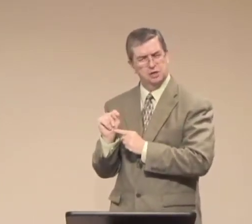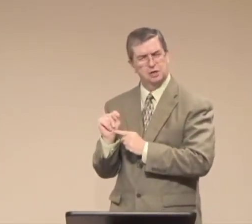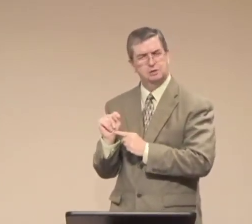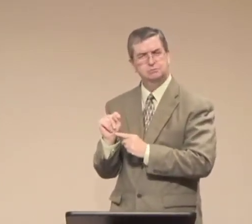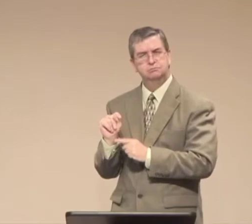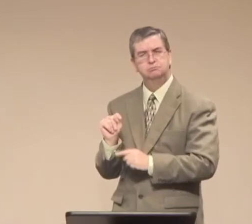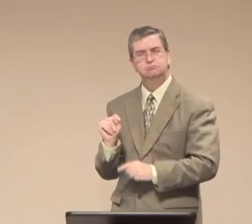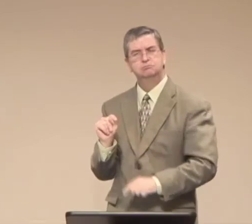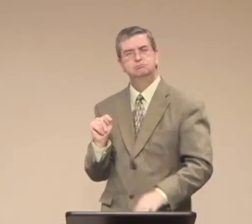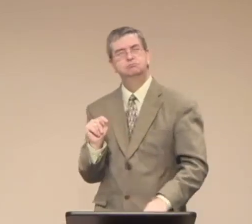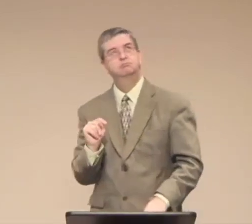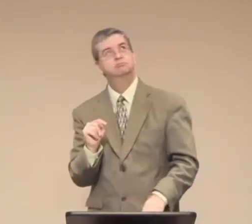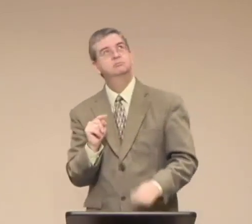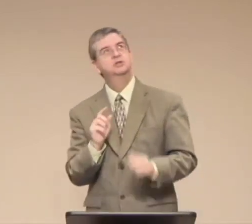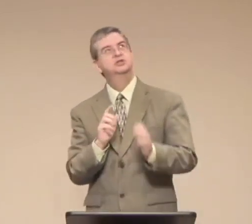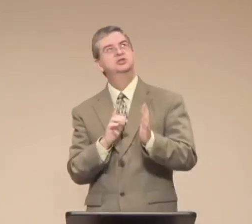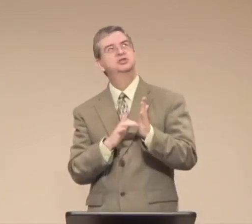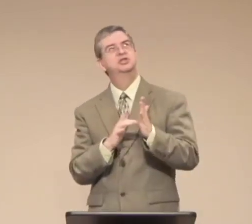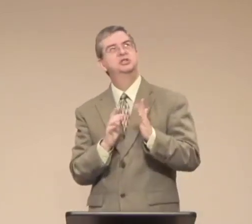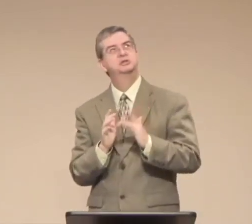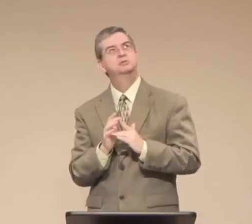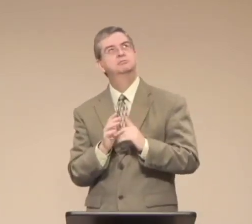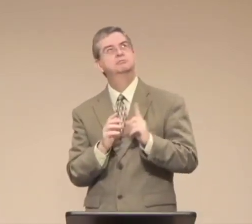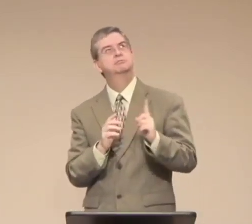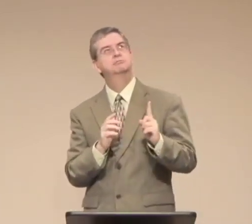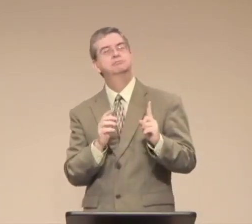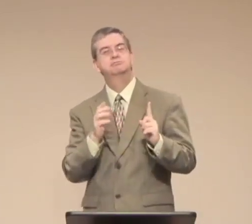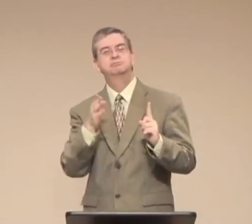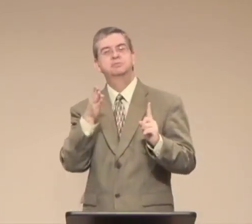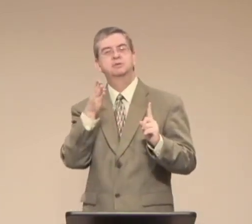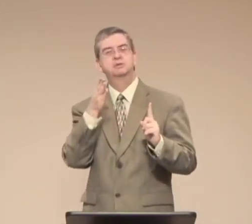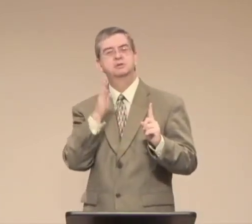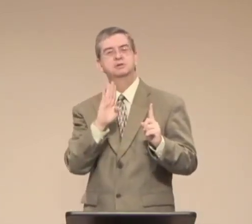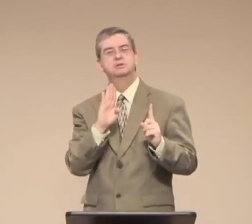see how truly blessed I am.